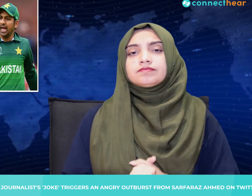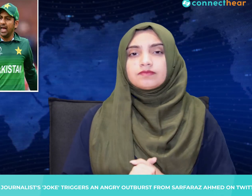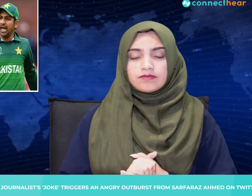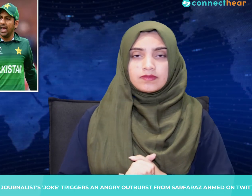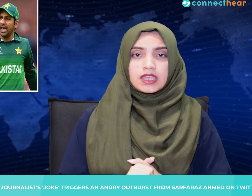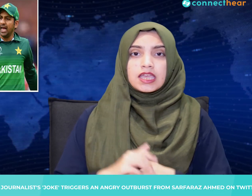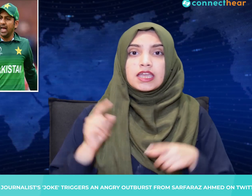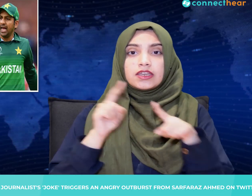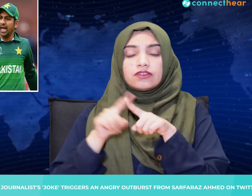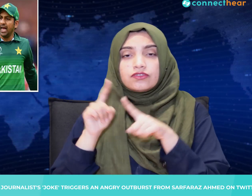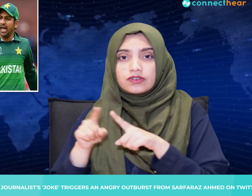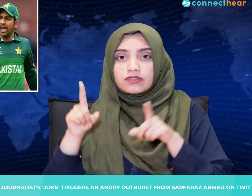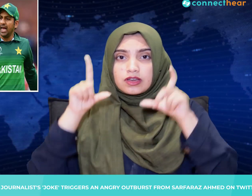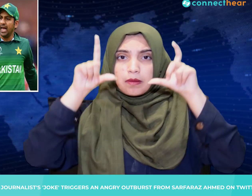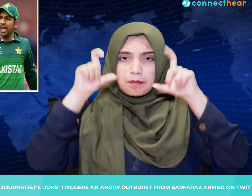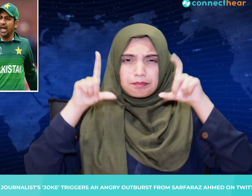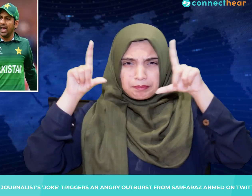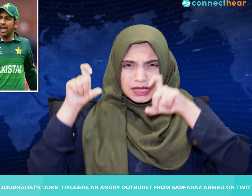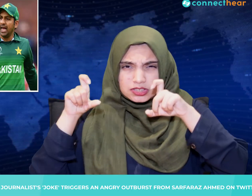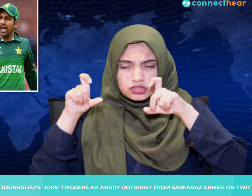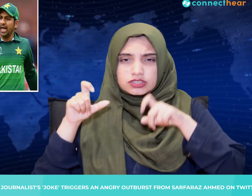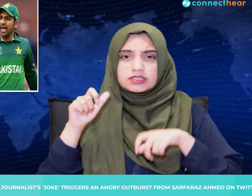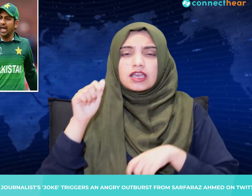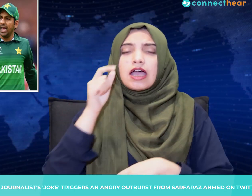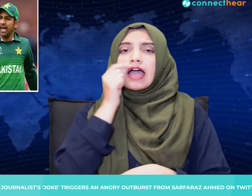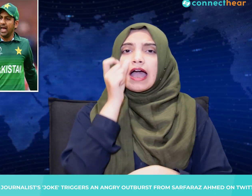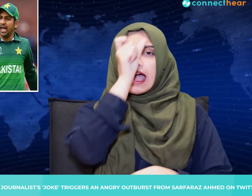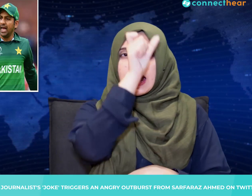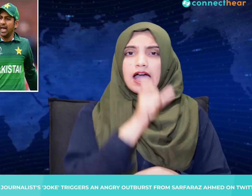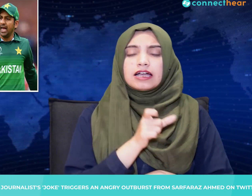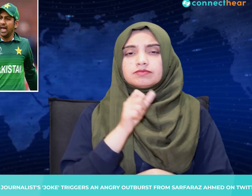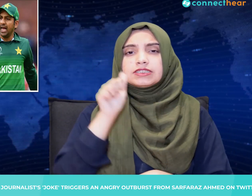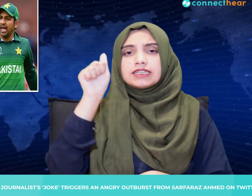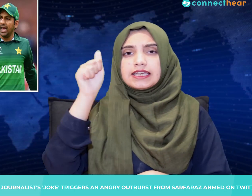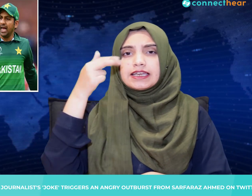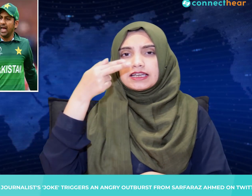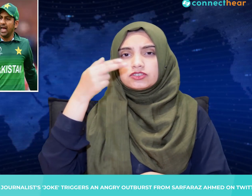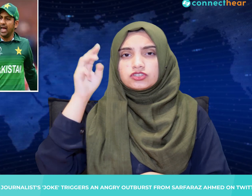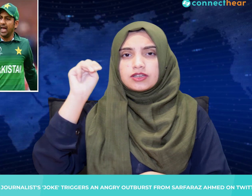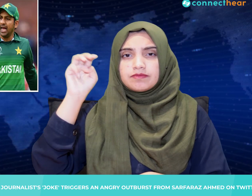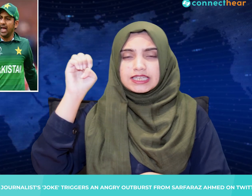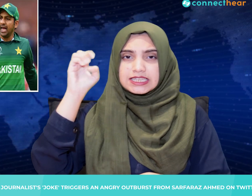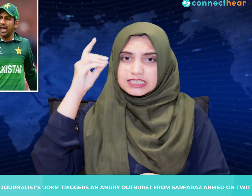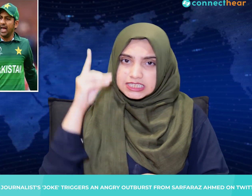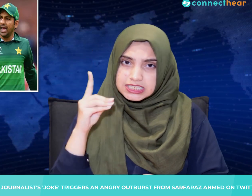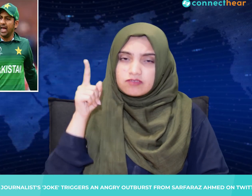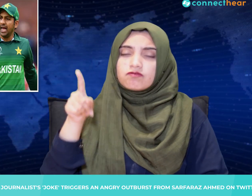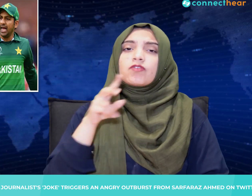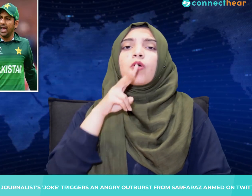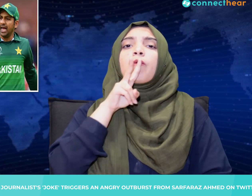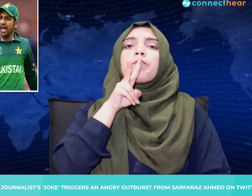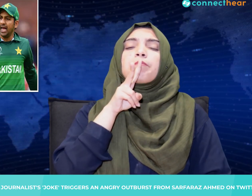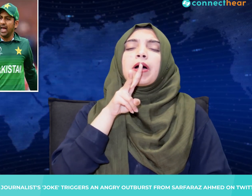pictures of Ahmed bringing water to the field had gone viral for all the wrong reasons on social media,